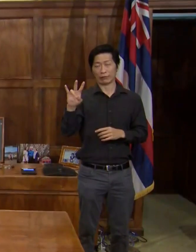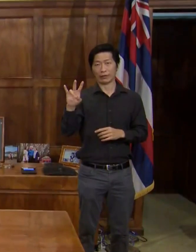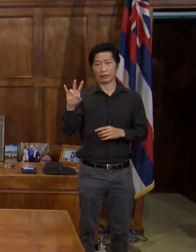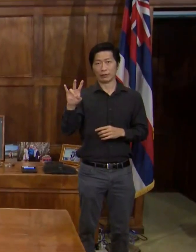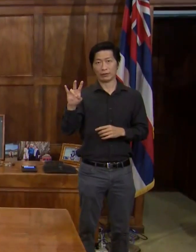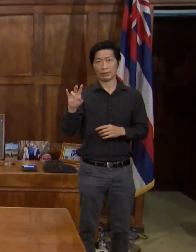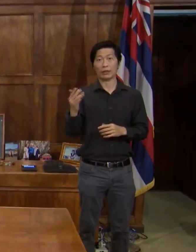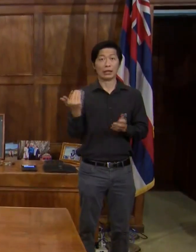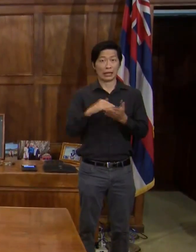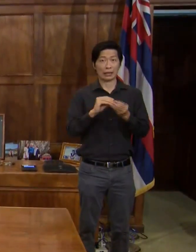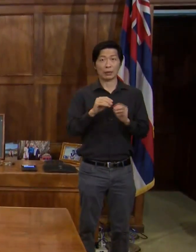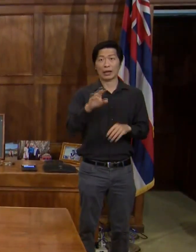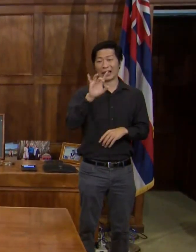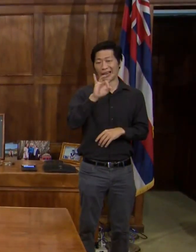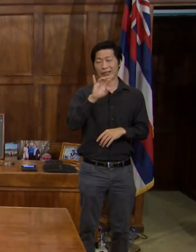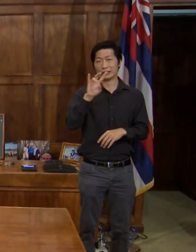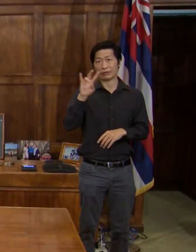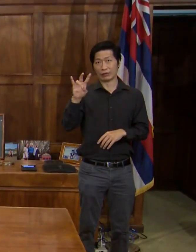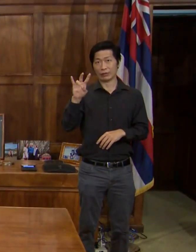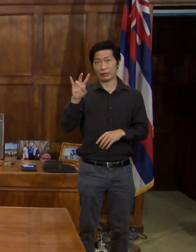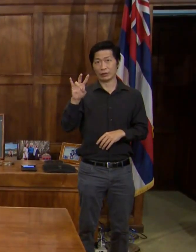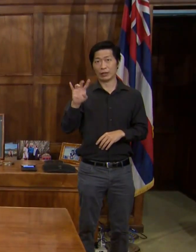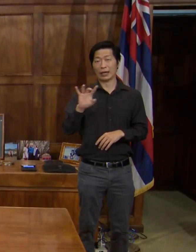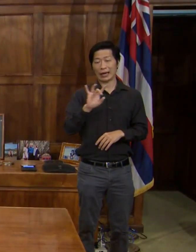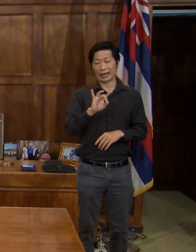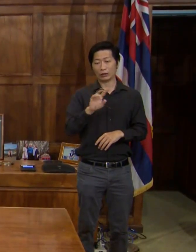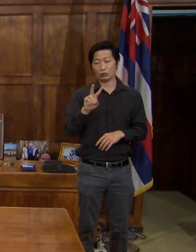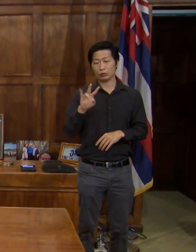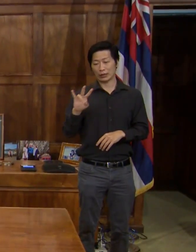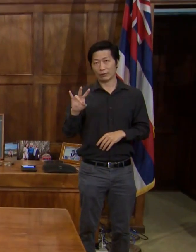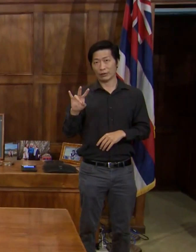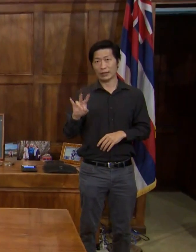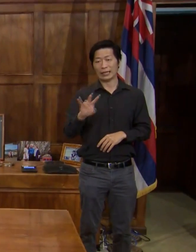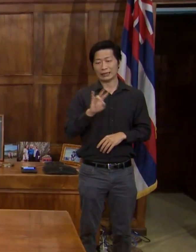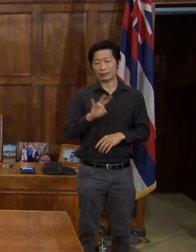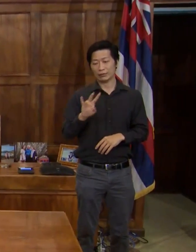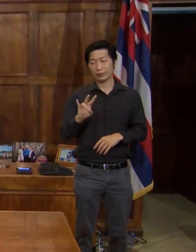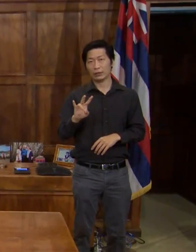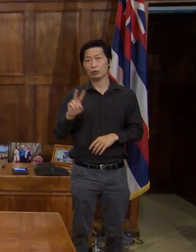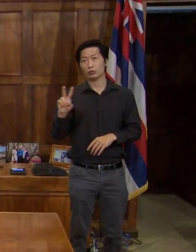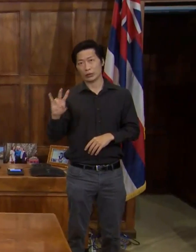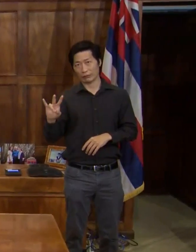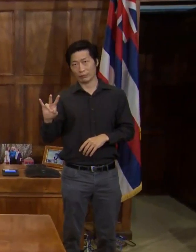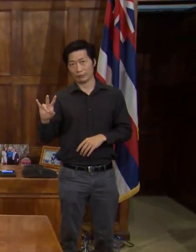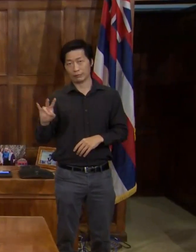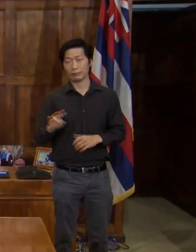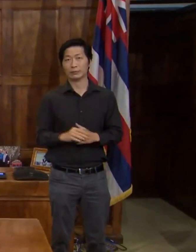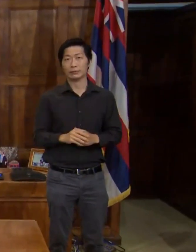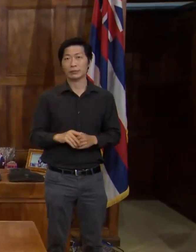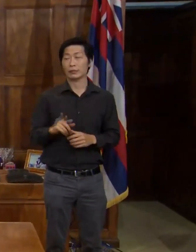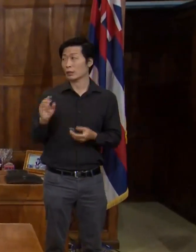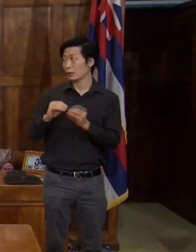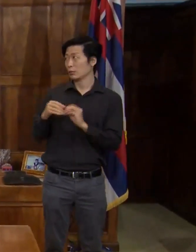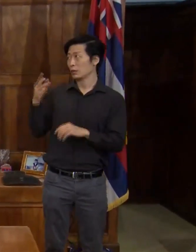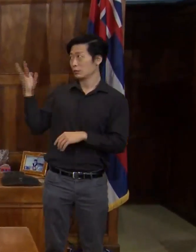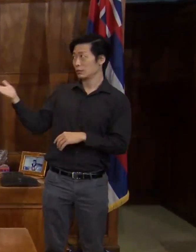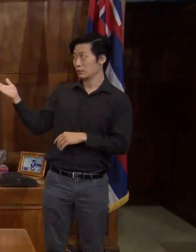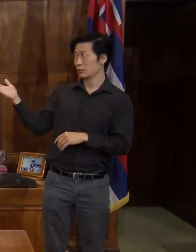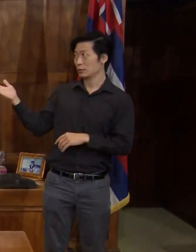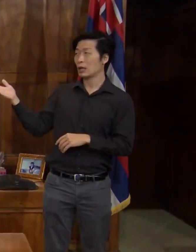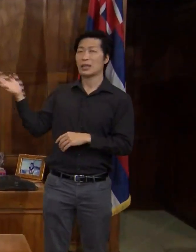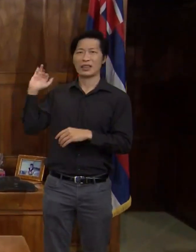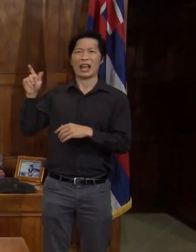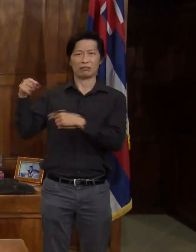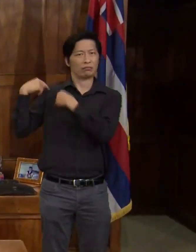Again that number is 877-827-7727. So there's the existing